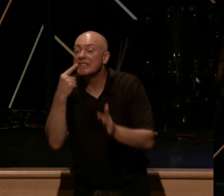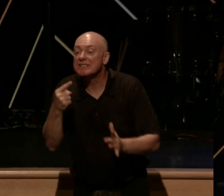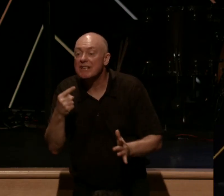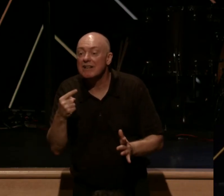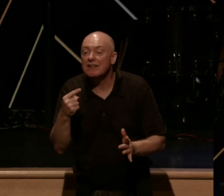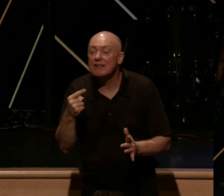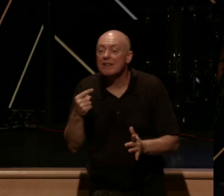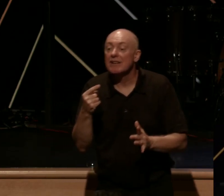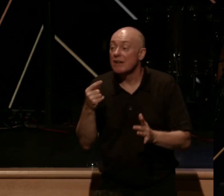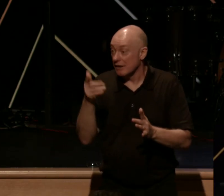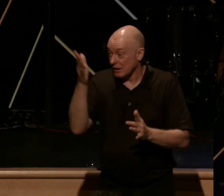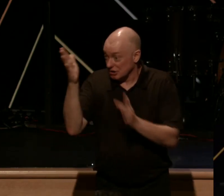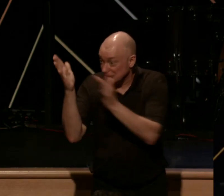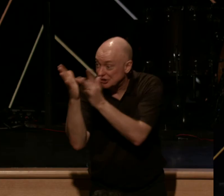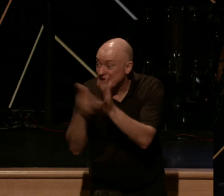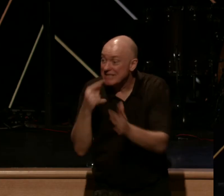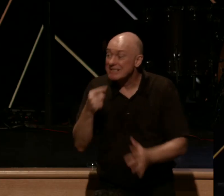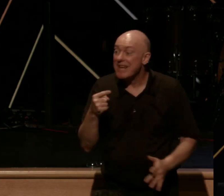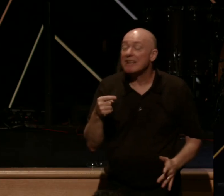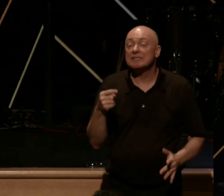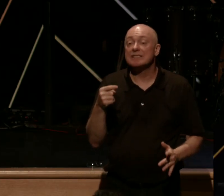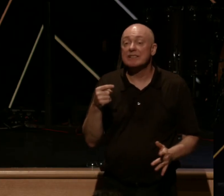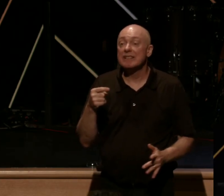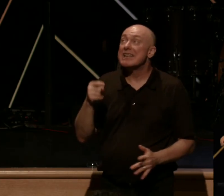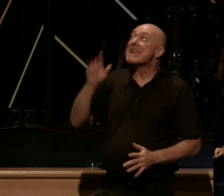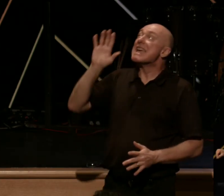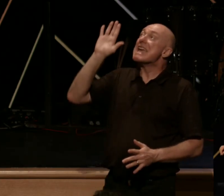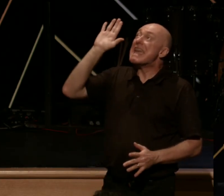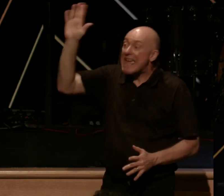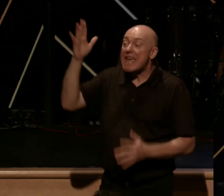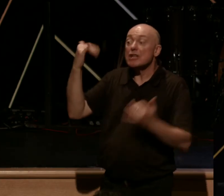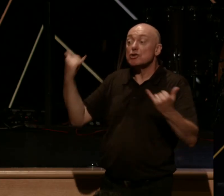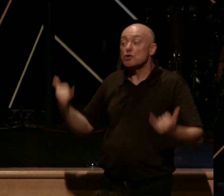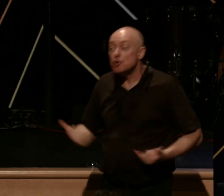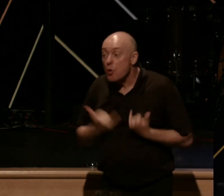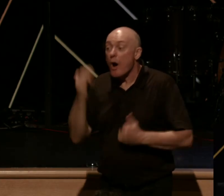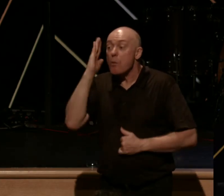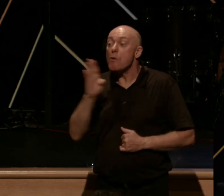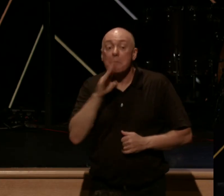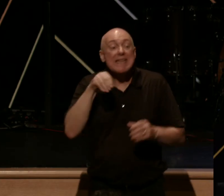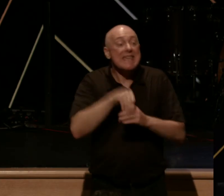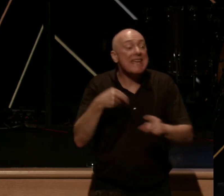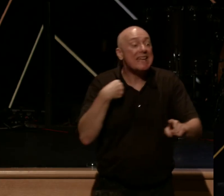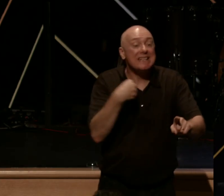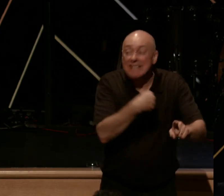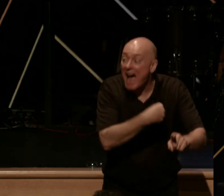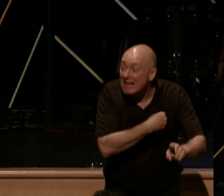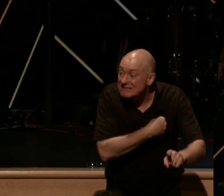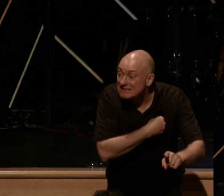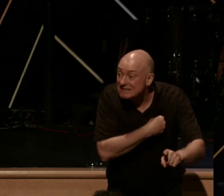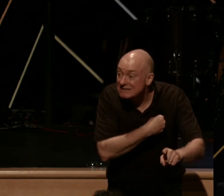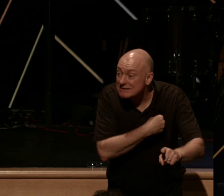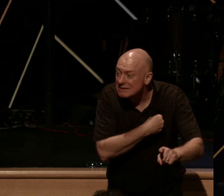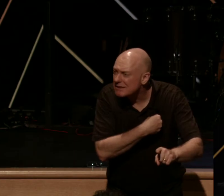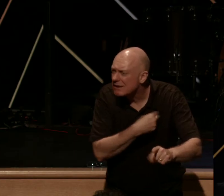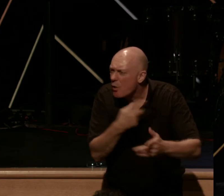has spoken these things so that his joy would be in us. And so what is Jesus'